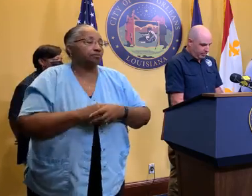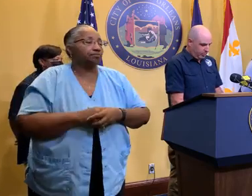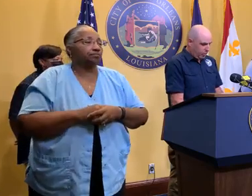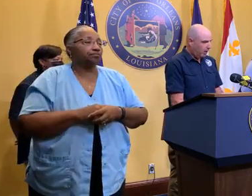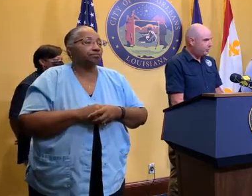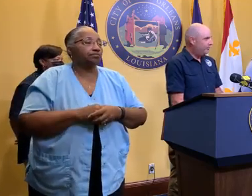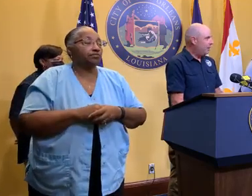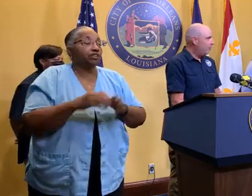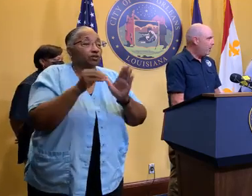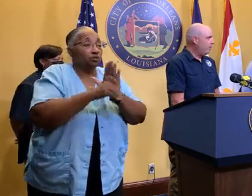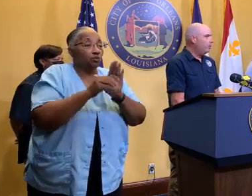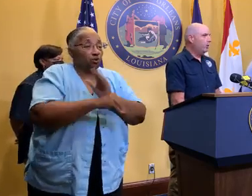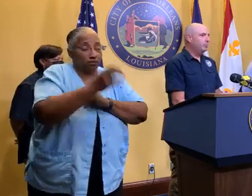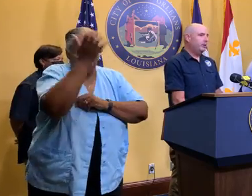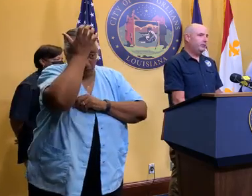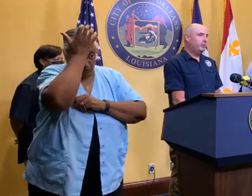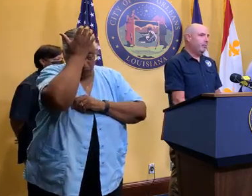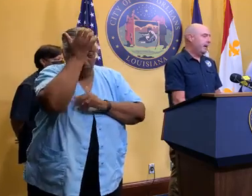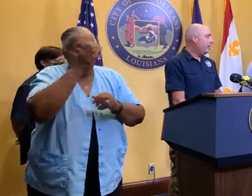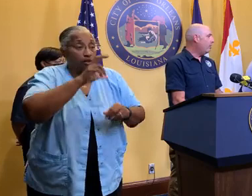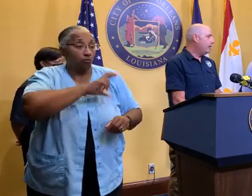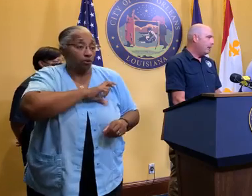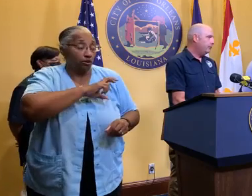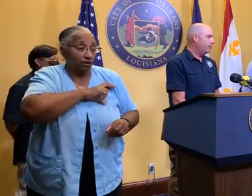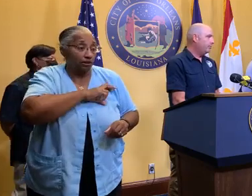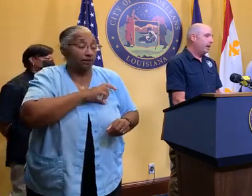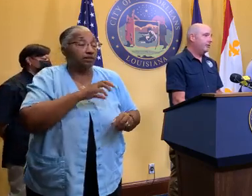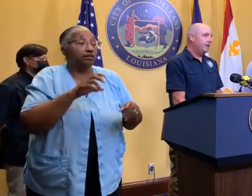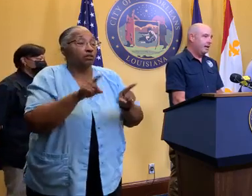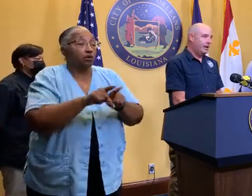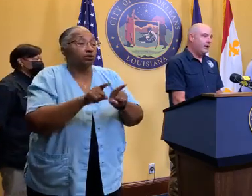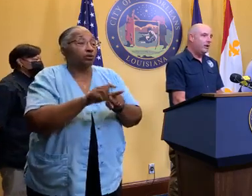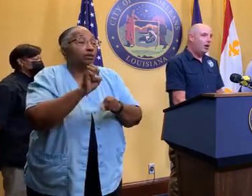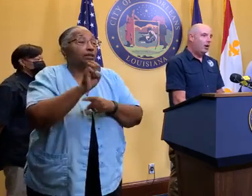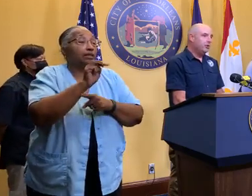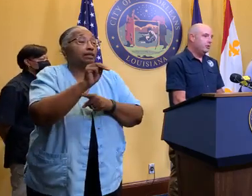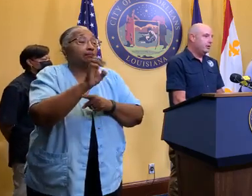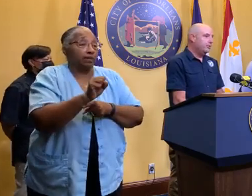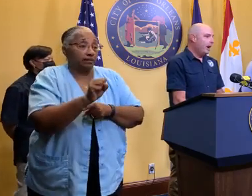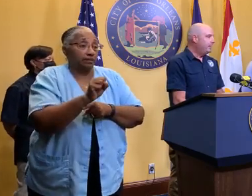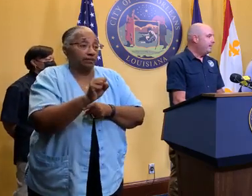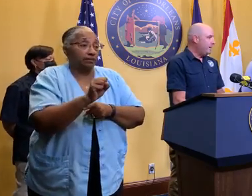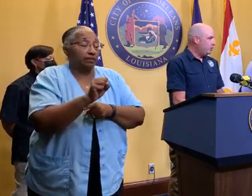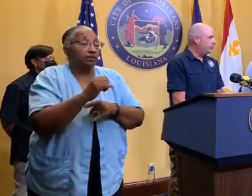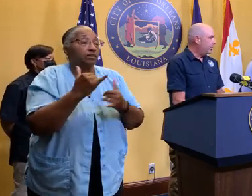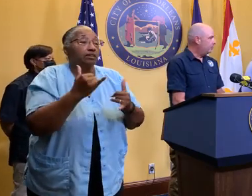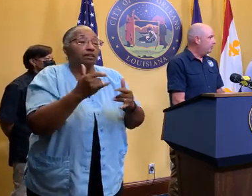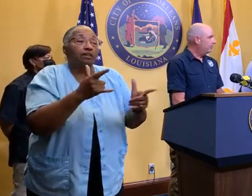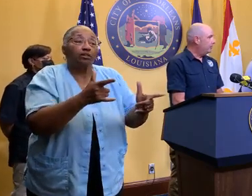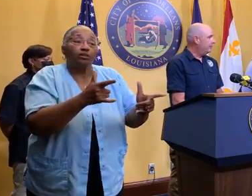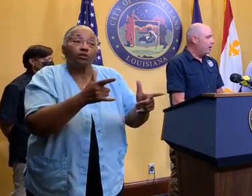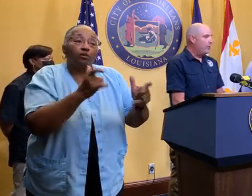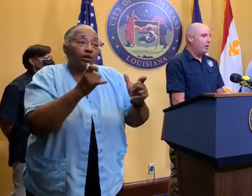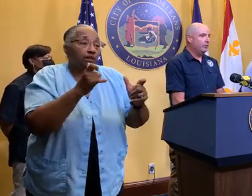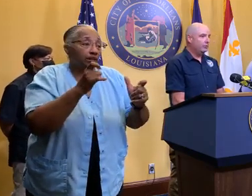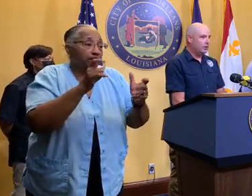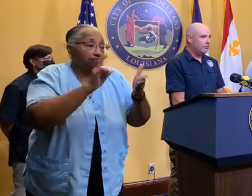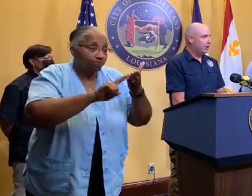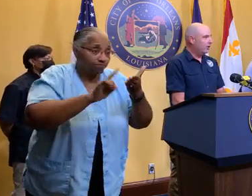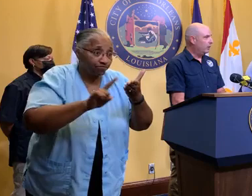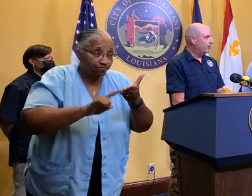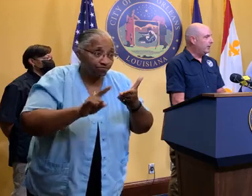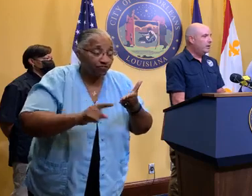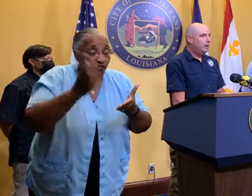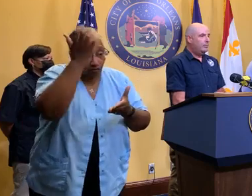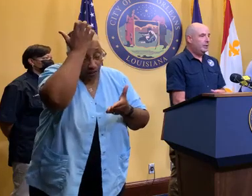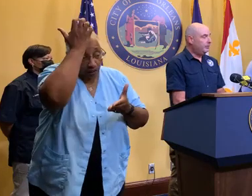The New Orleans Fire Department, the New Orleans Police Department, and our EMS teams, as they can, are doing rapid damage assessments. The fire department is looking